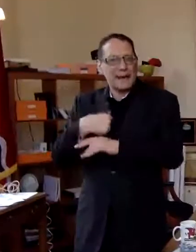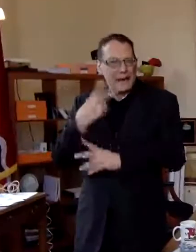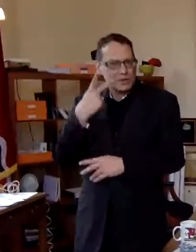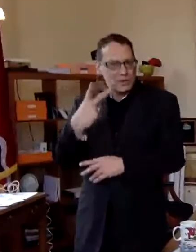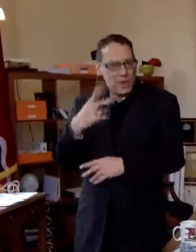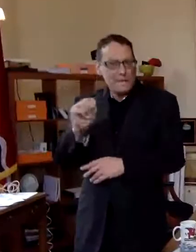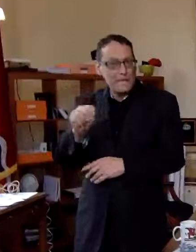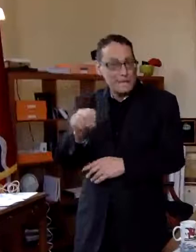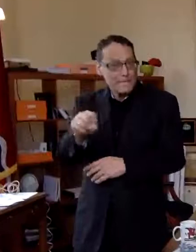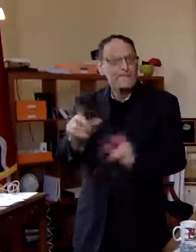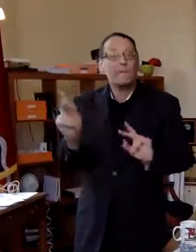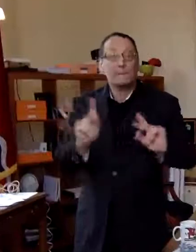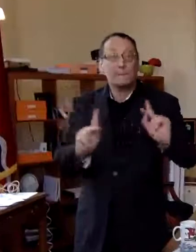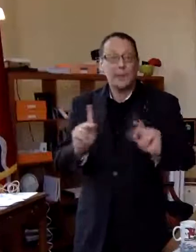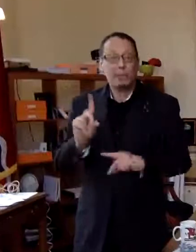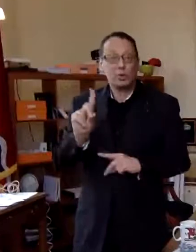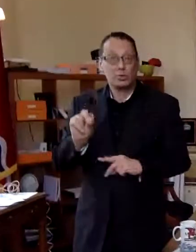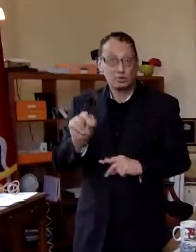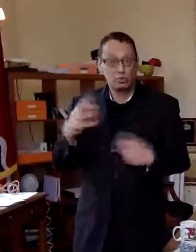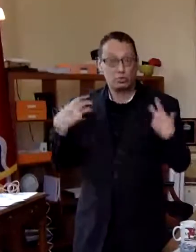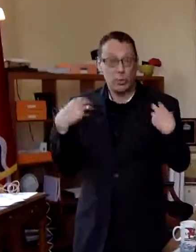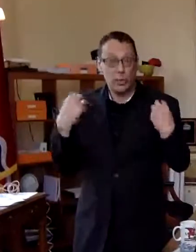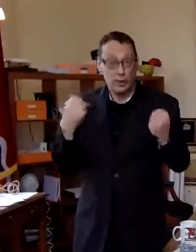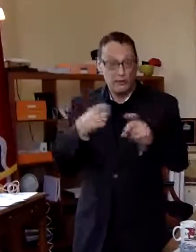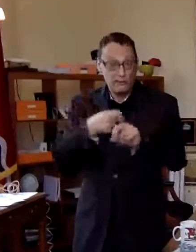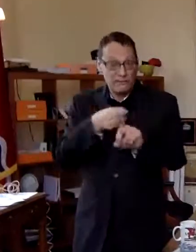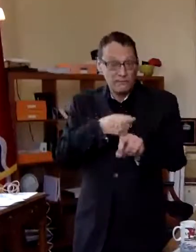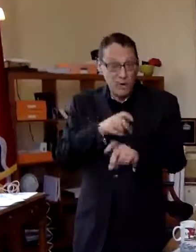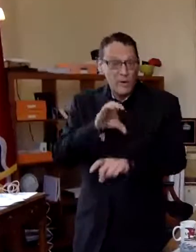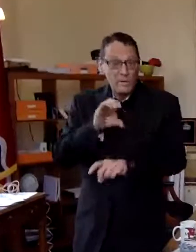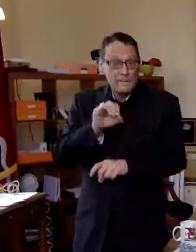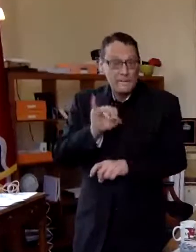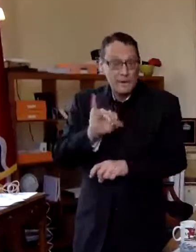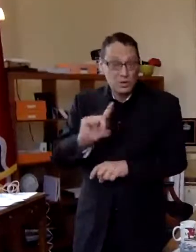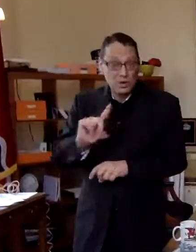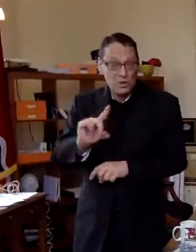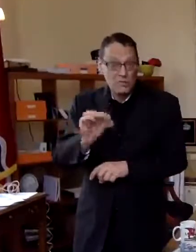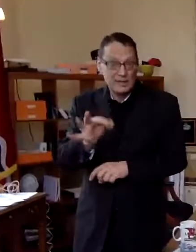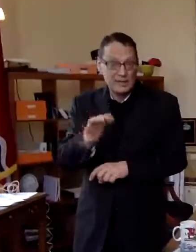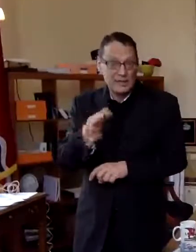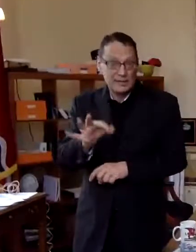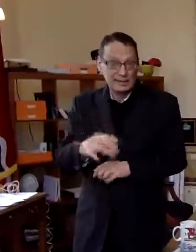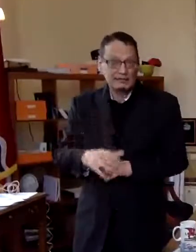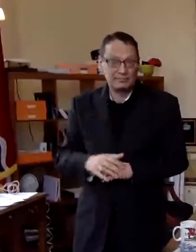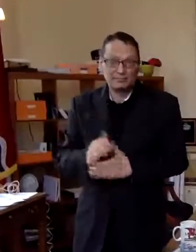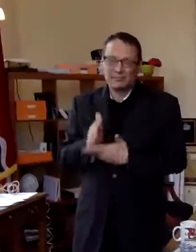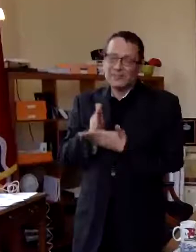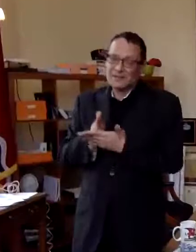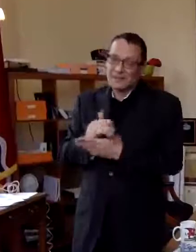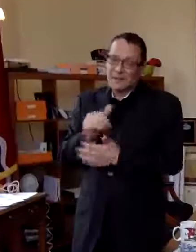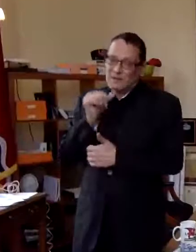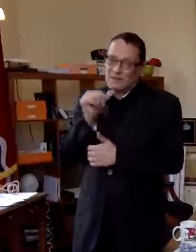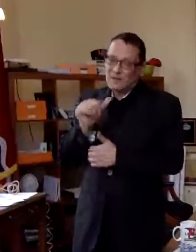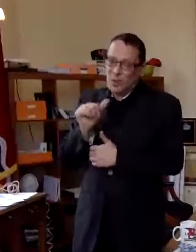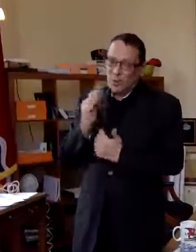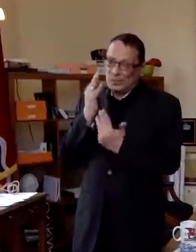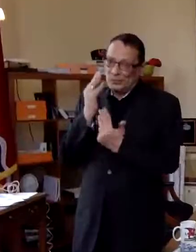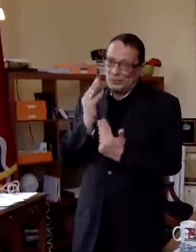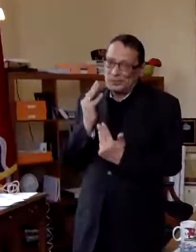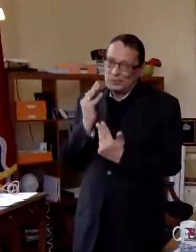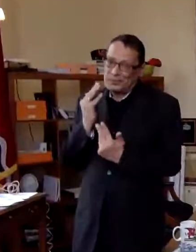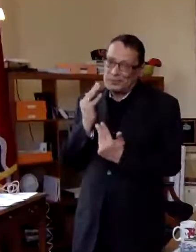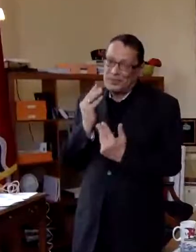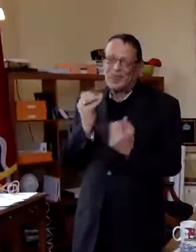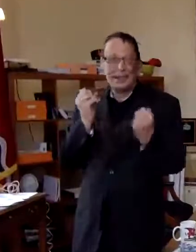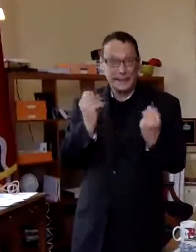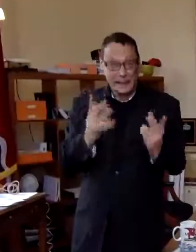you people do recover from covet 19 um but some don't unfortunately and a lot of people